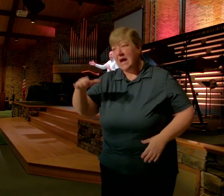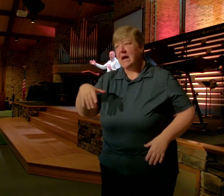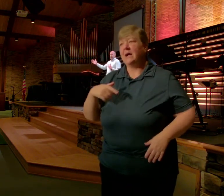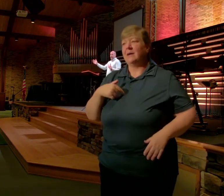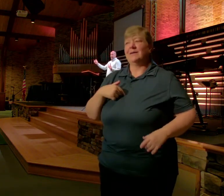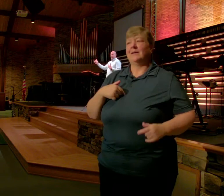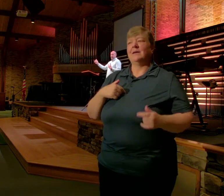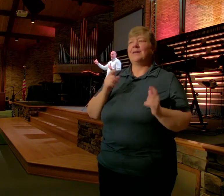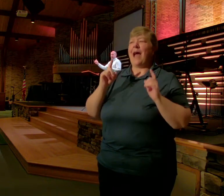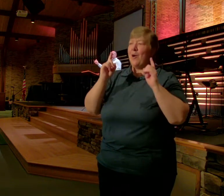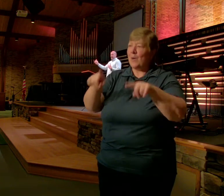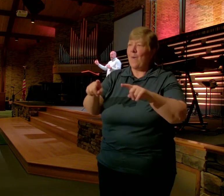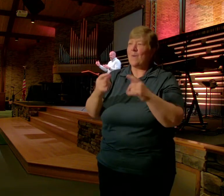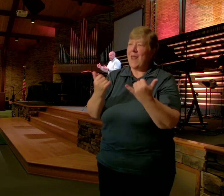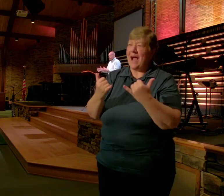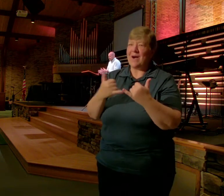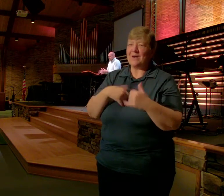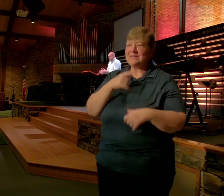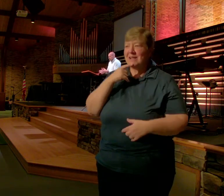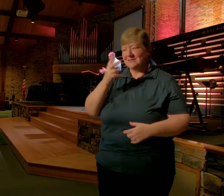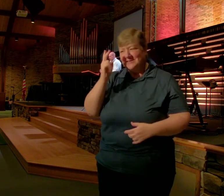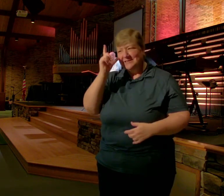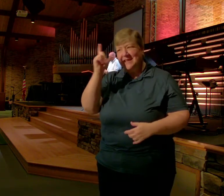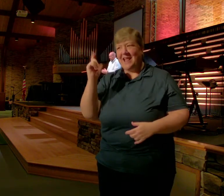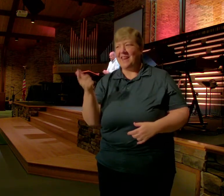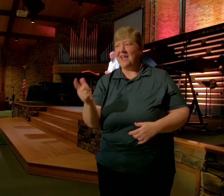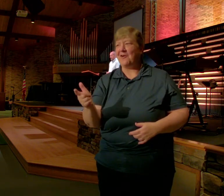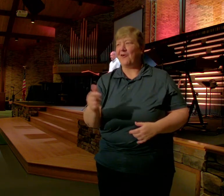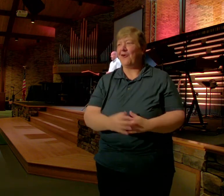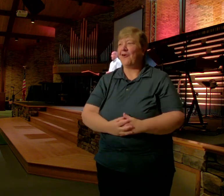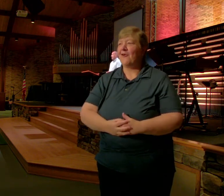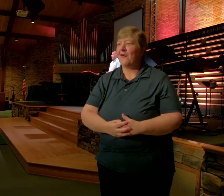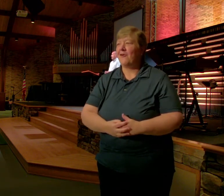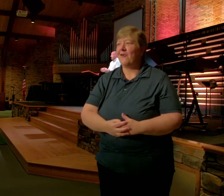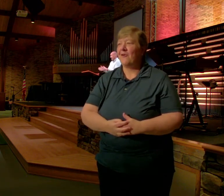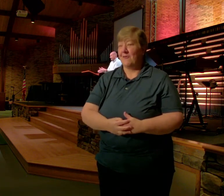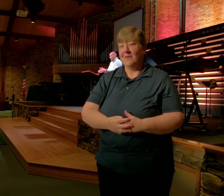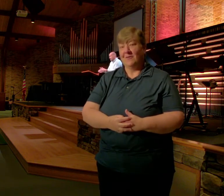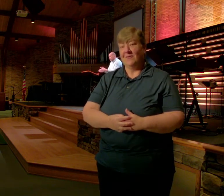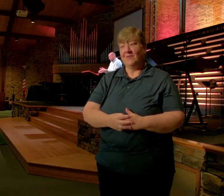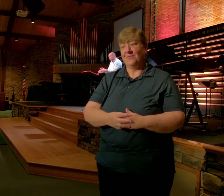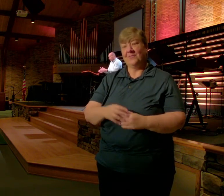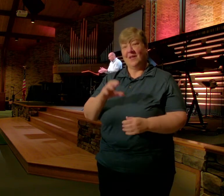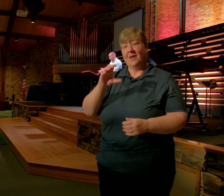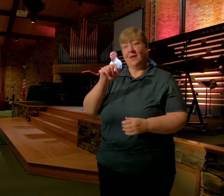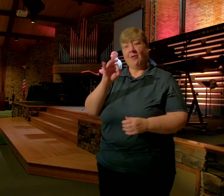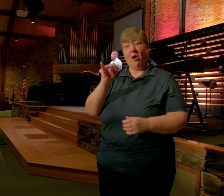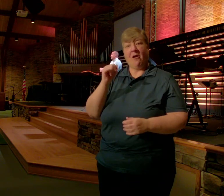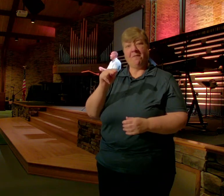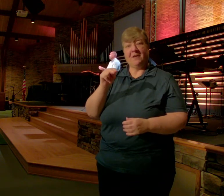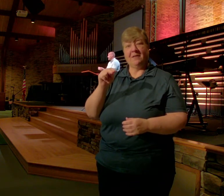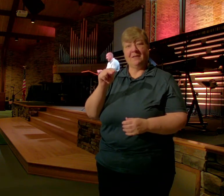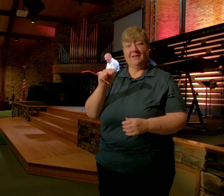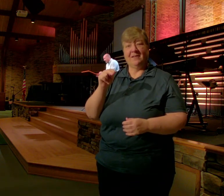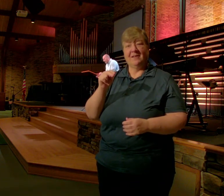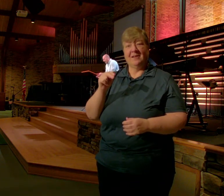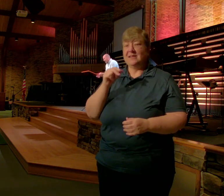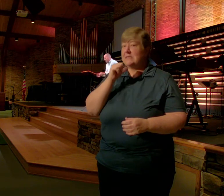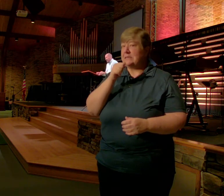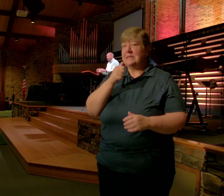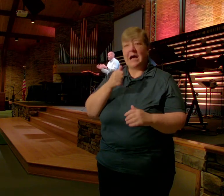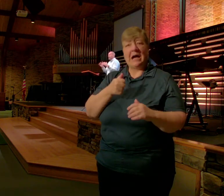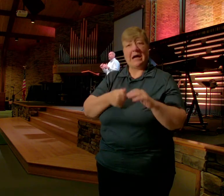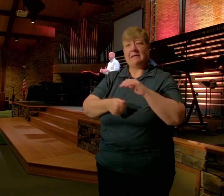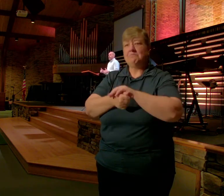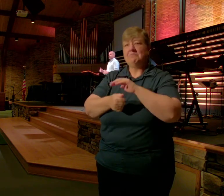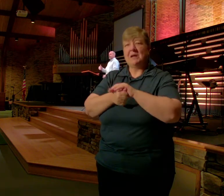See You Later Death Even Changes A Coffin The Casket Is No Longer A Box Where We Hide Bodies